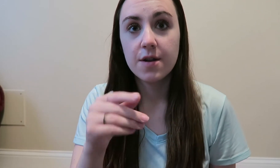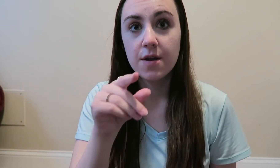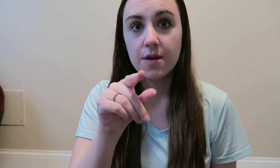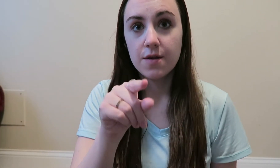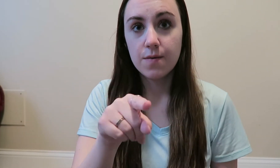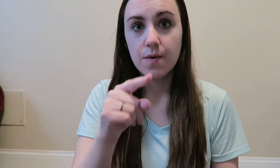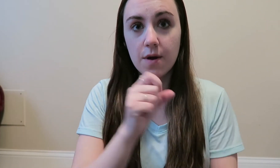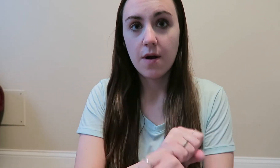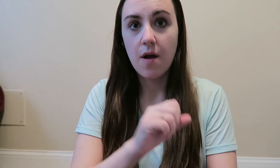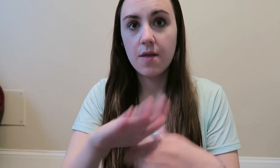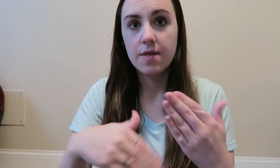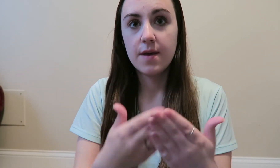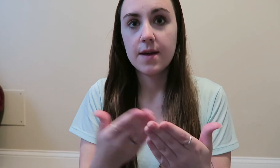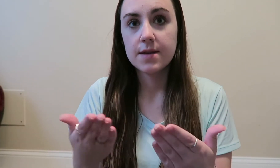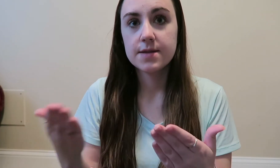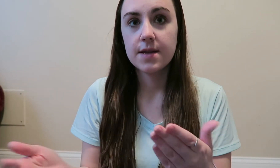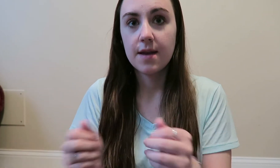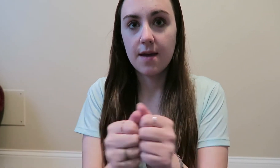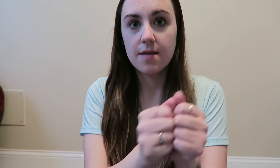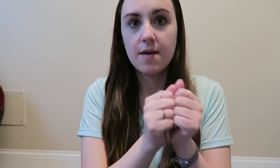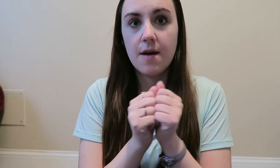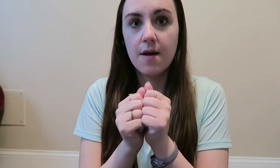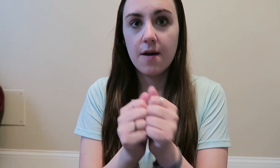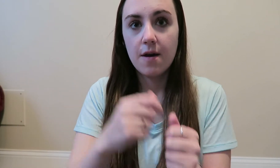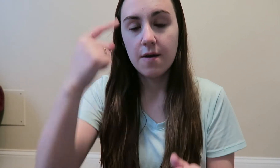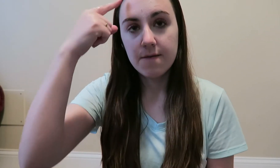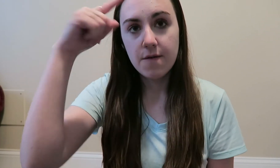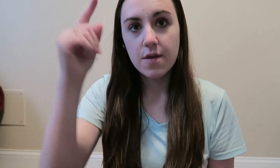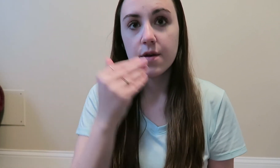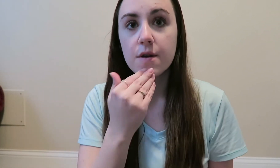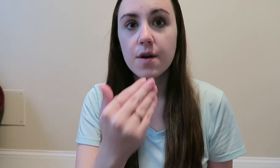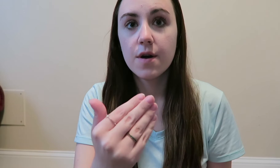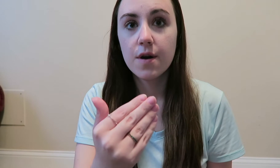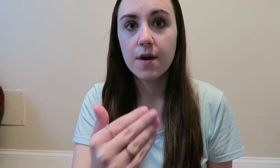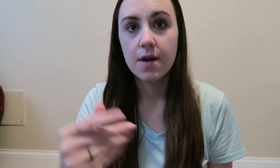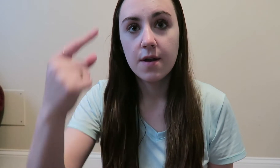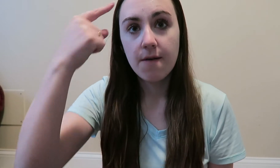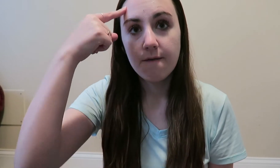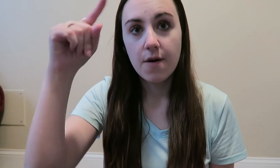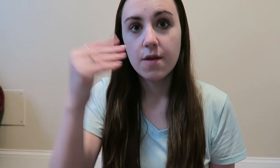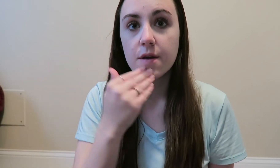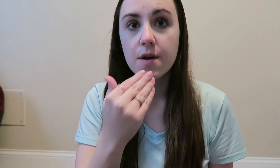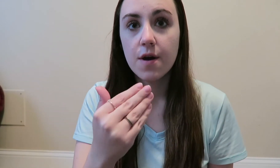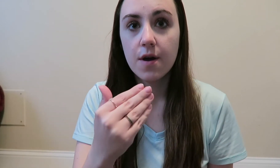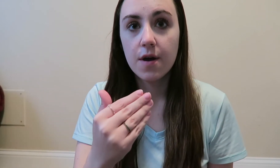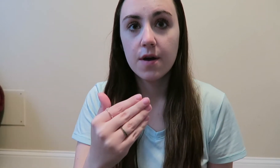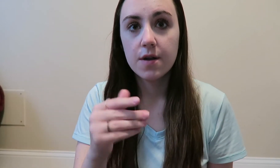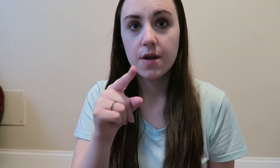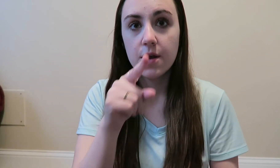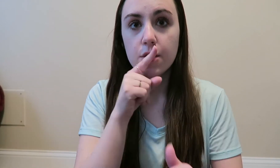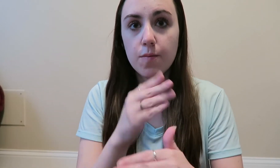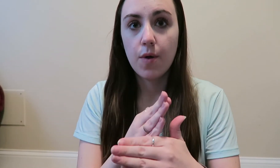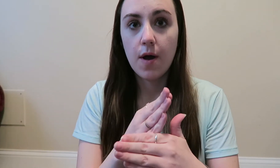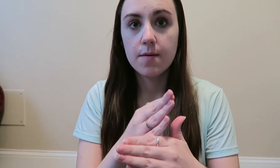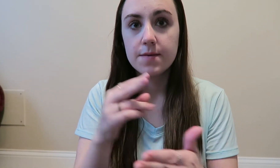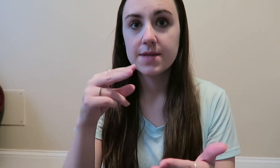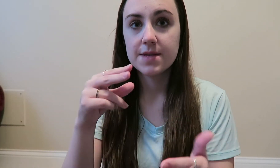good you work all things together for the good for the good your